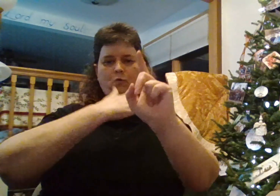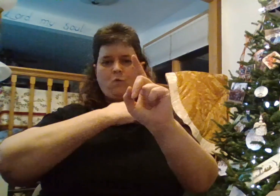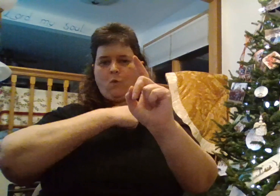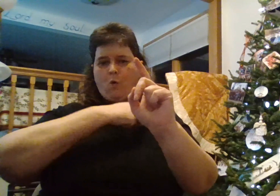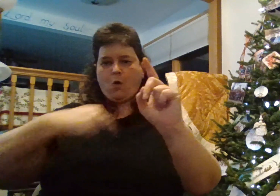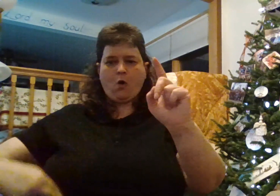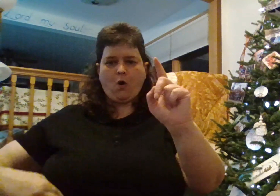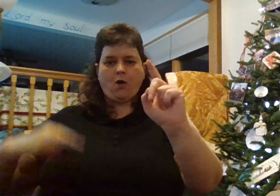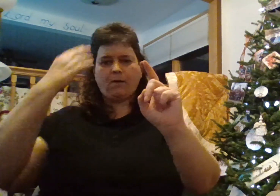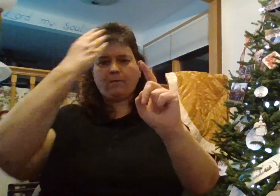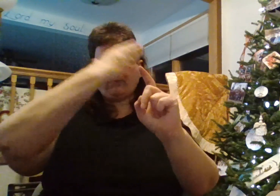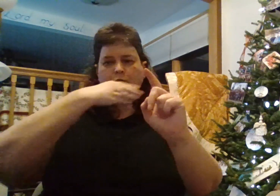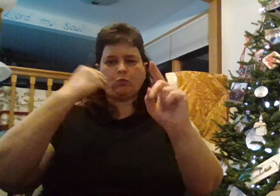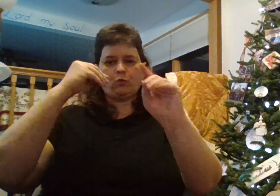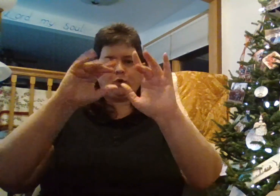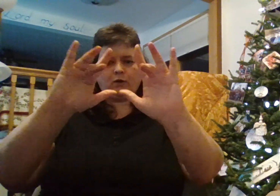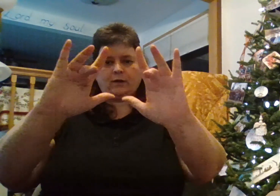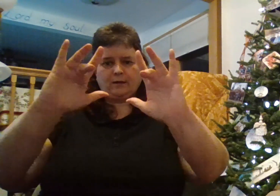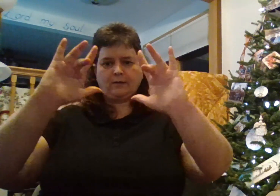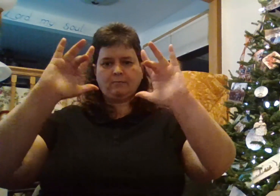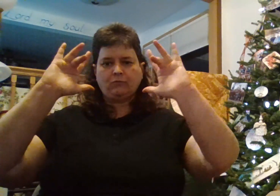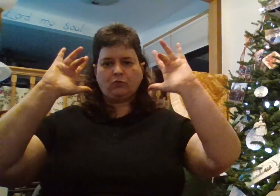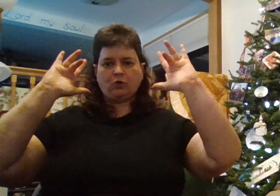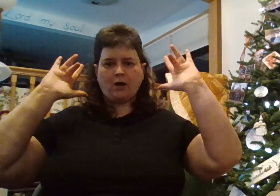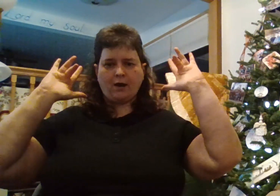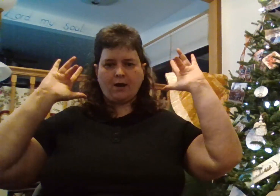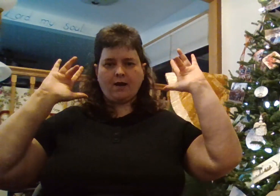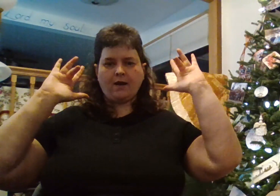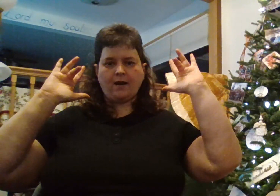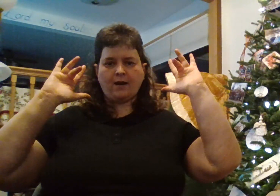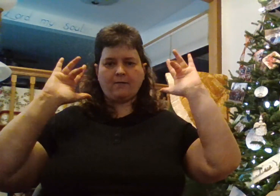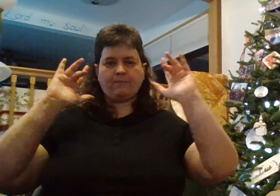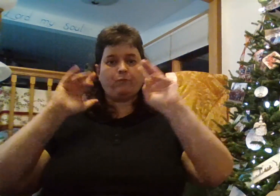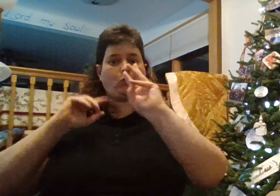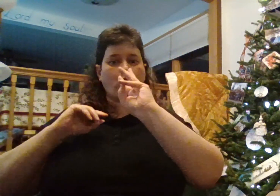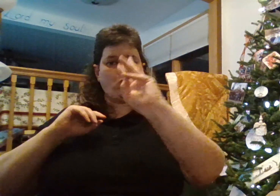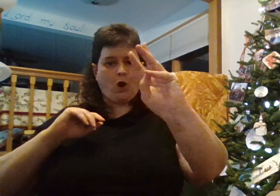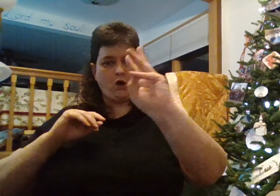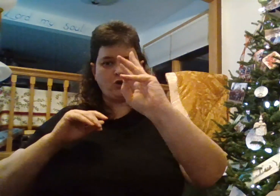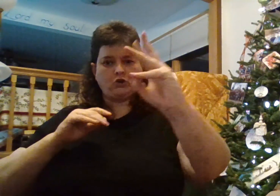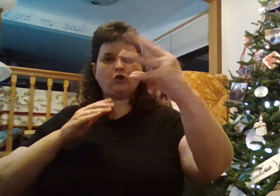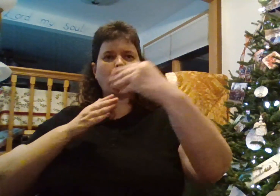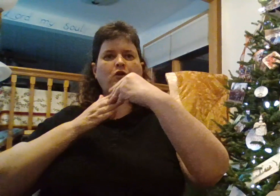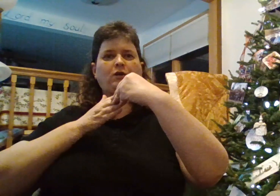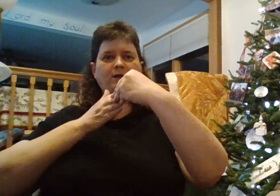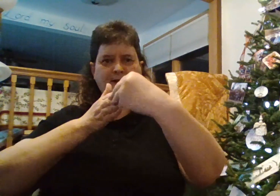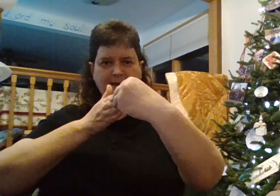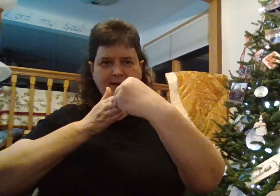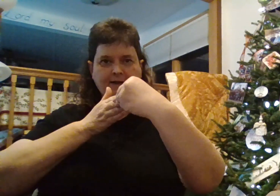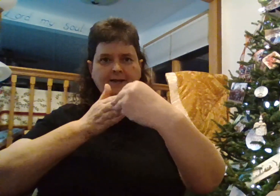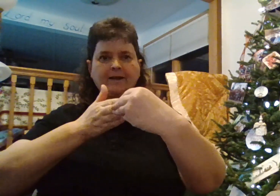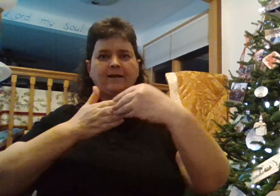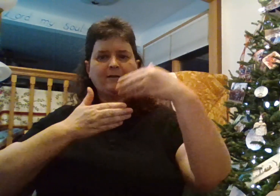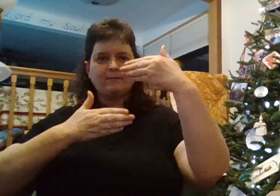royal, Beauty bright, Westward leading,